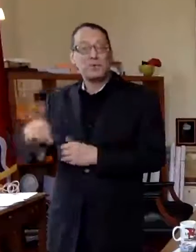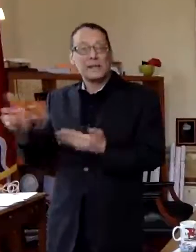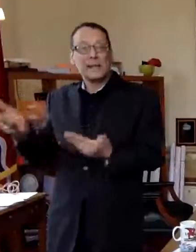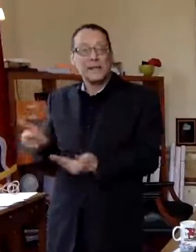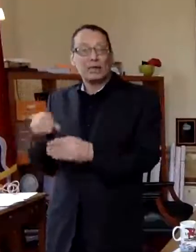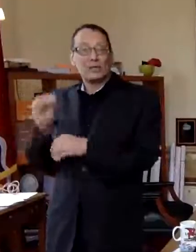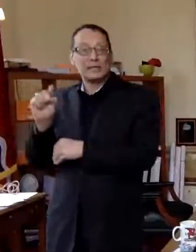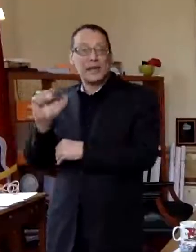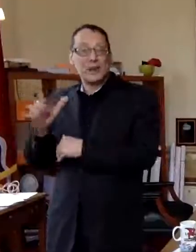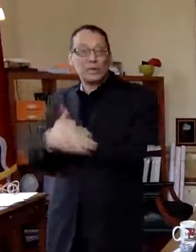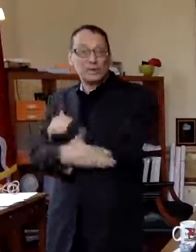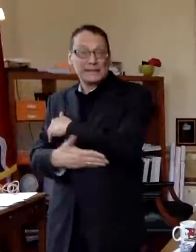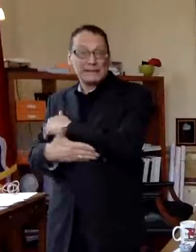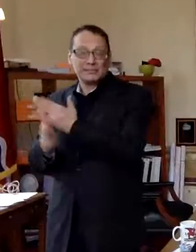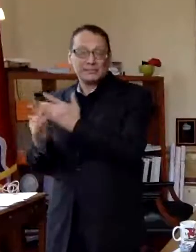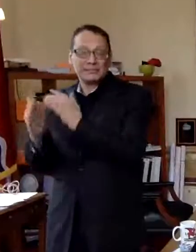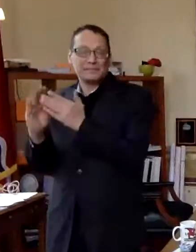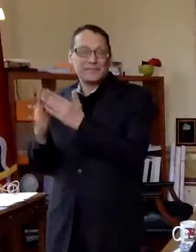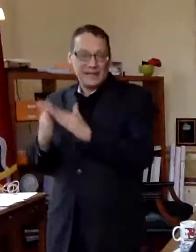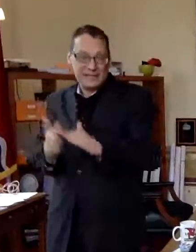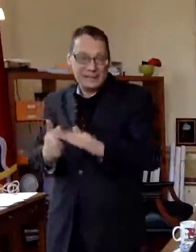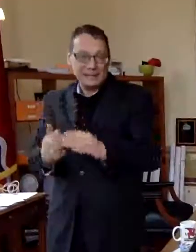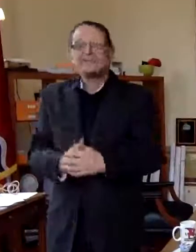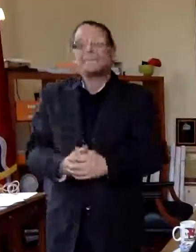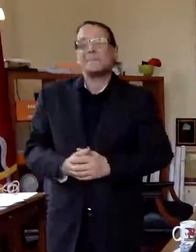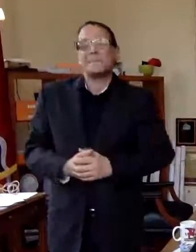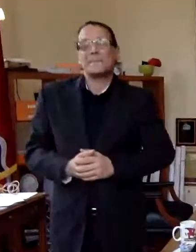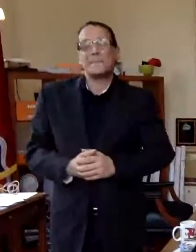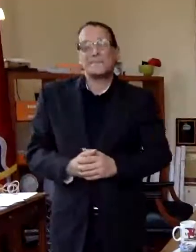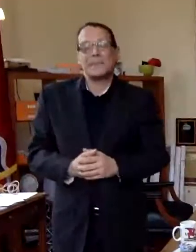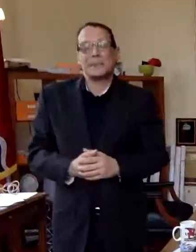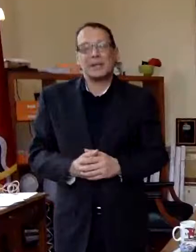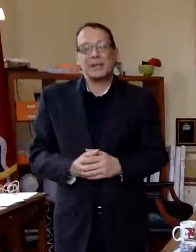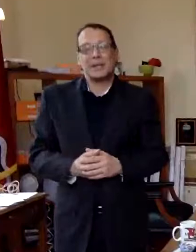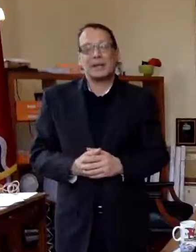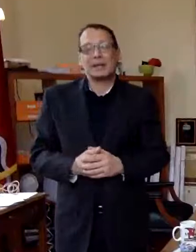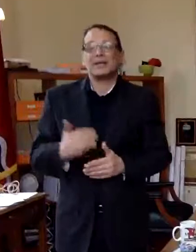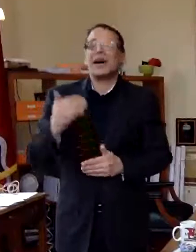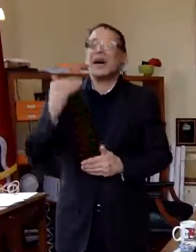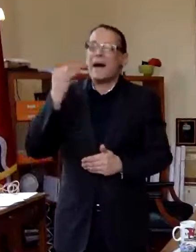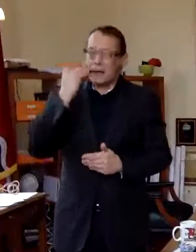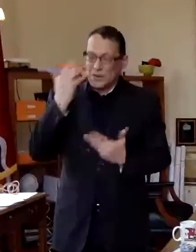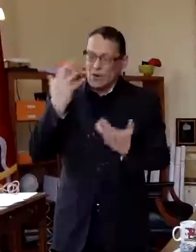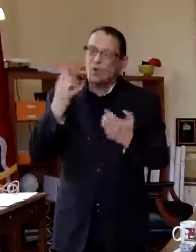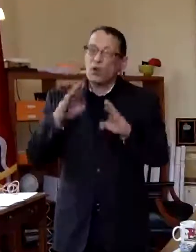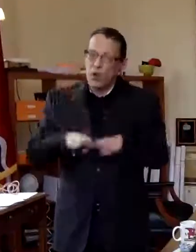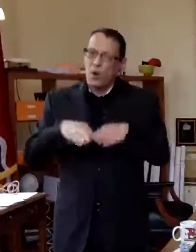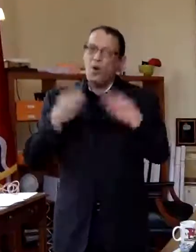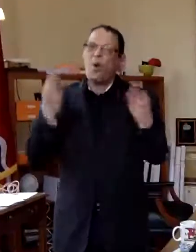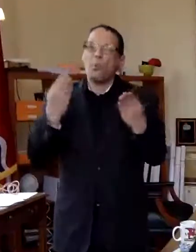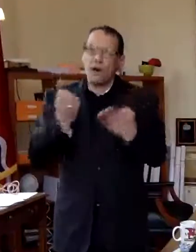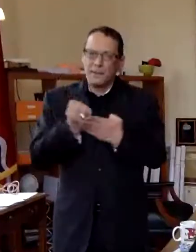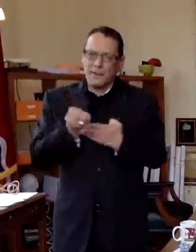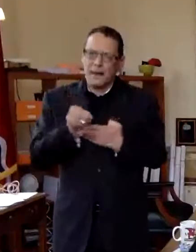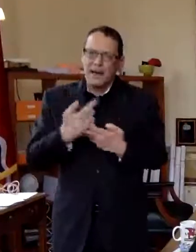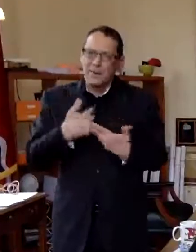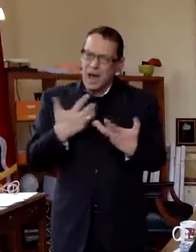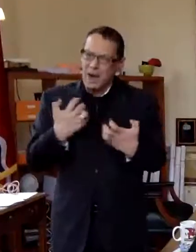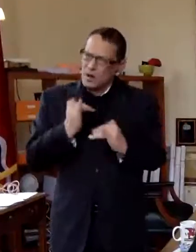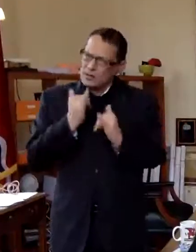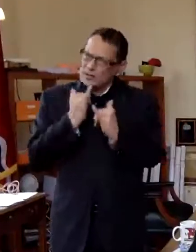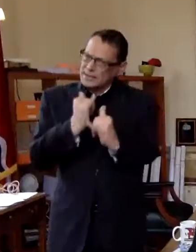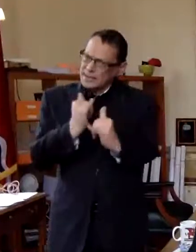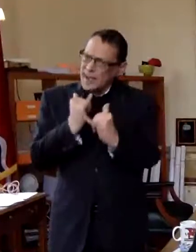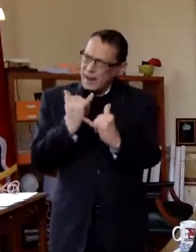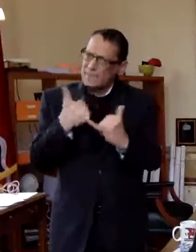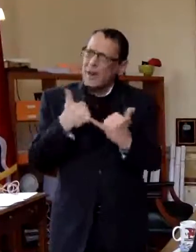and um you know some i know that there is a great desire to reopen the economy and i share that desire i